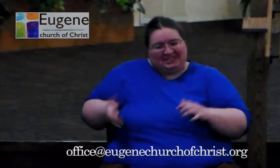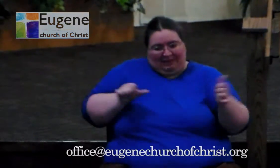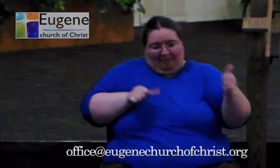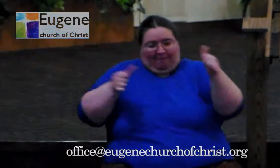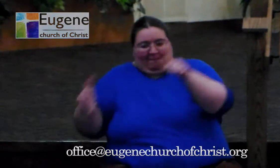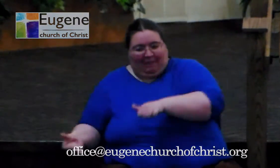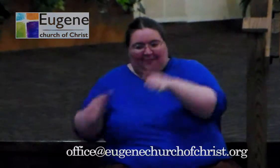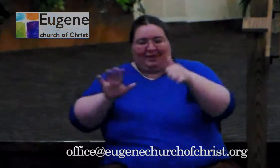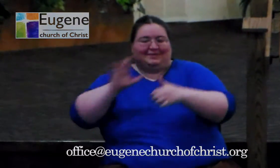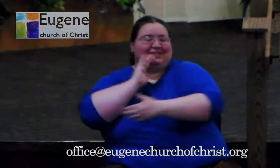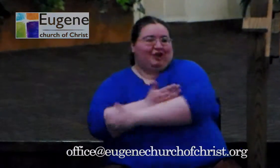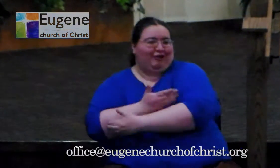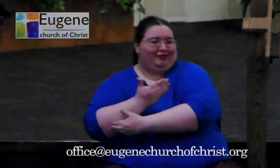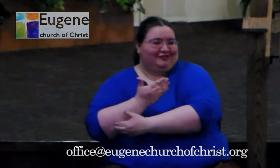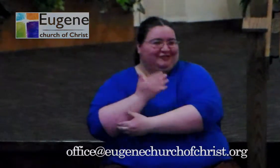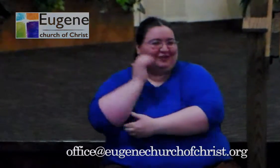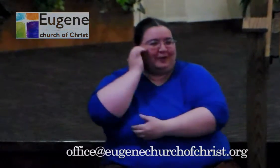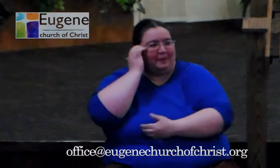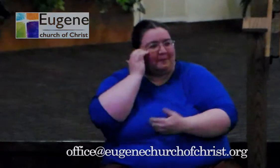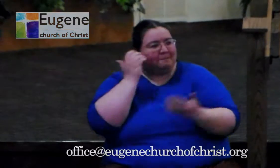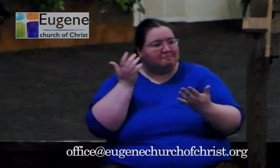All of those within the realm of possibility of what can happen.